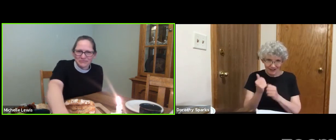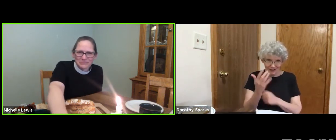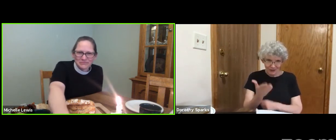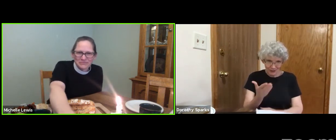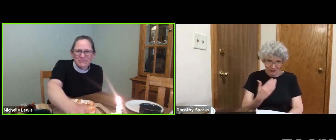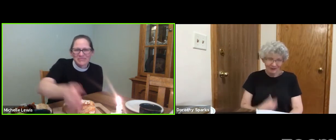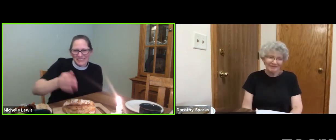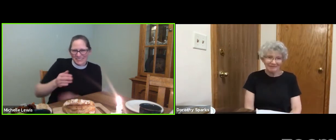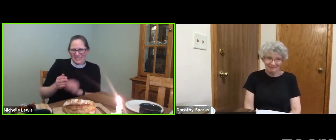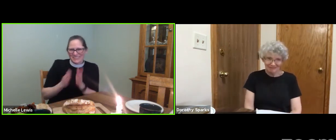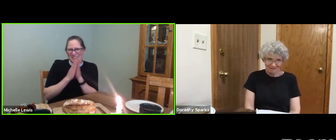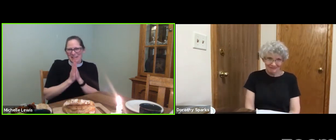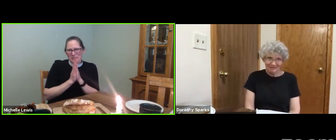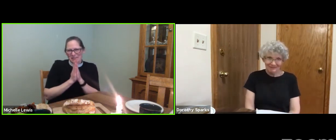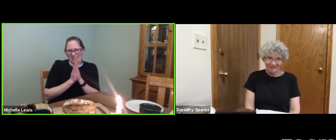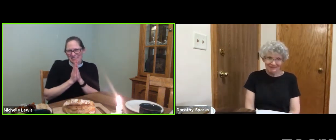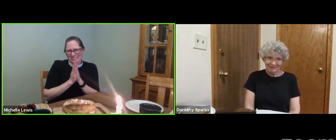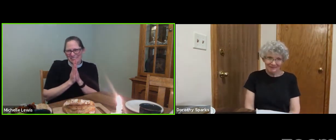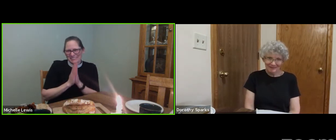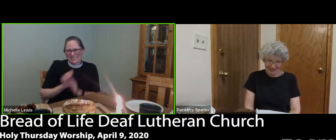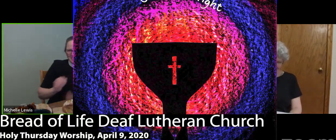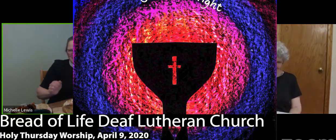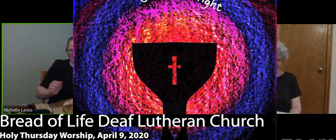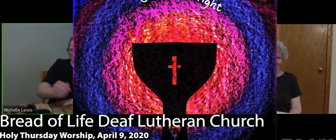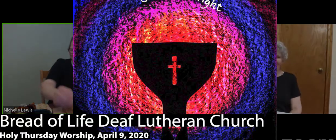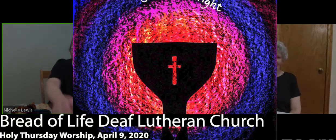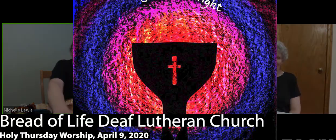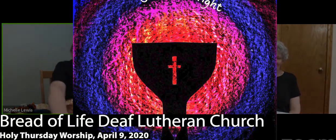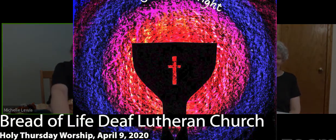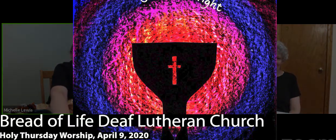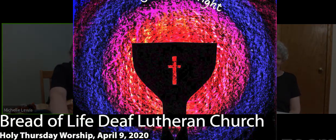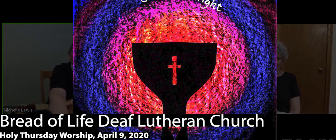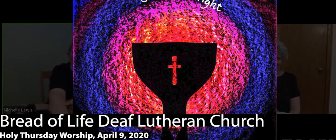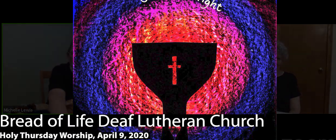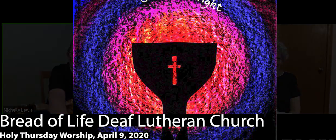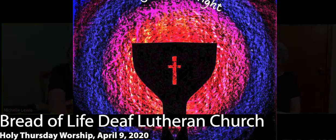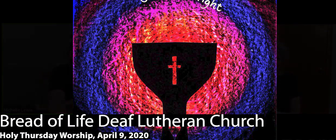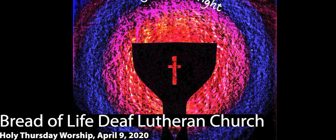And also with you. Thank you. you Italy.